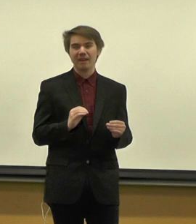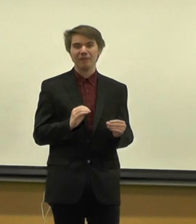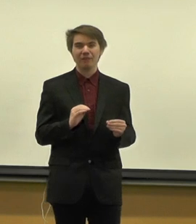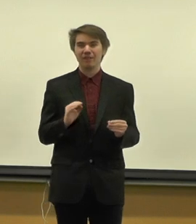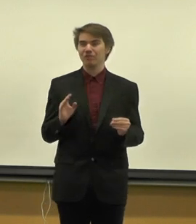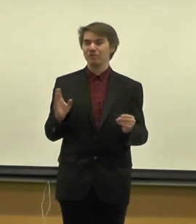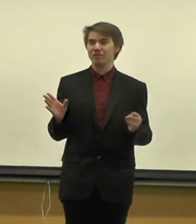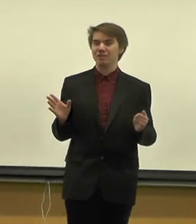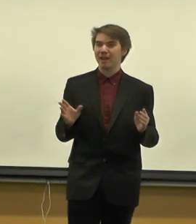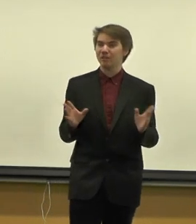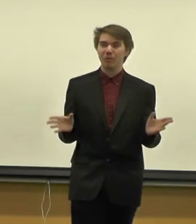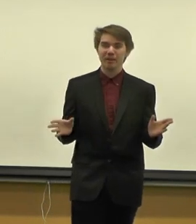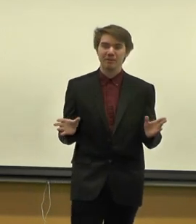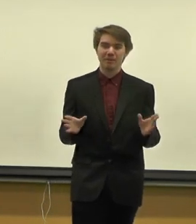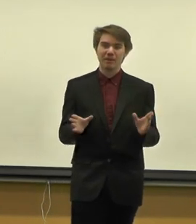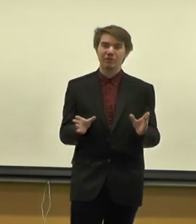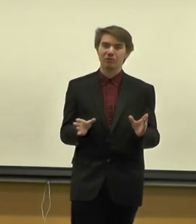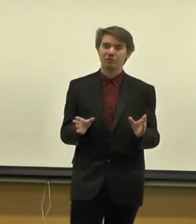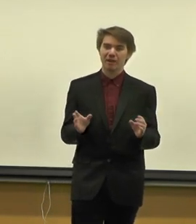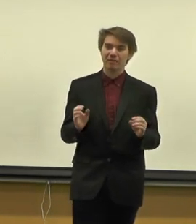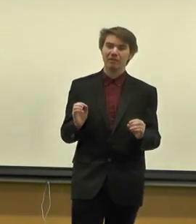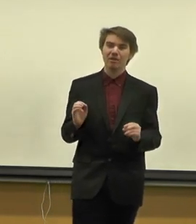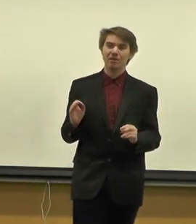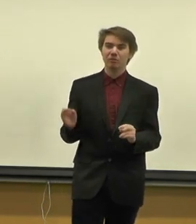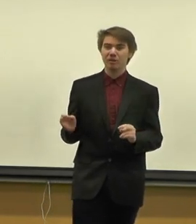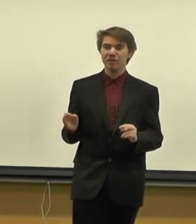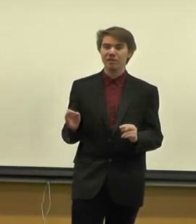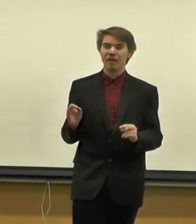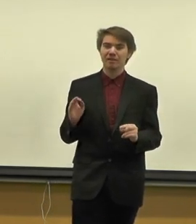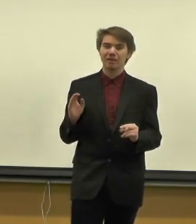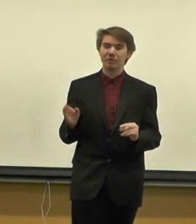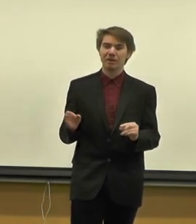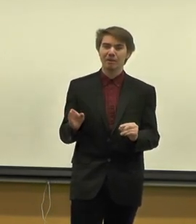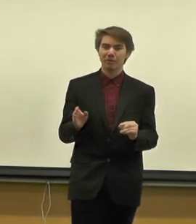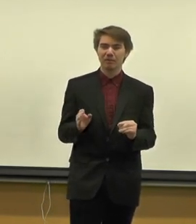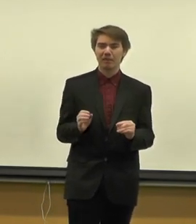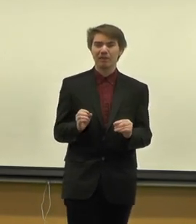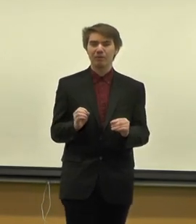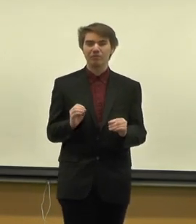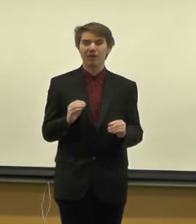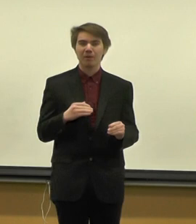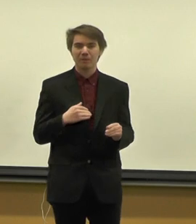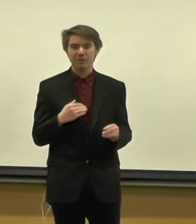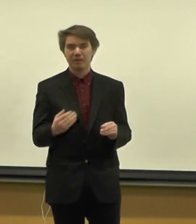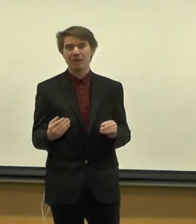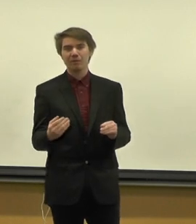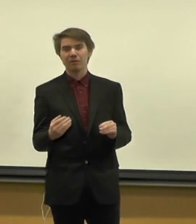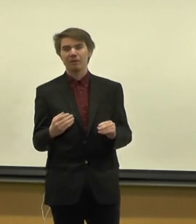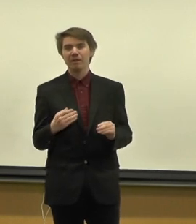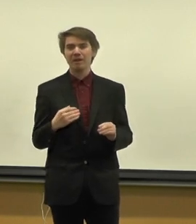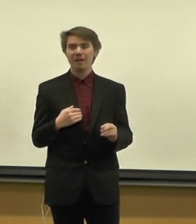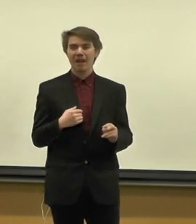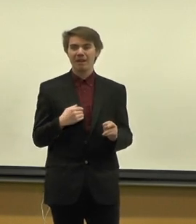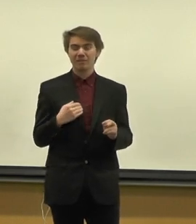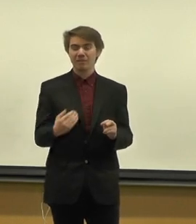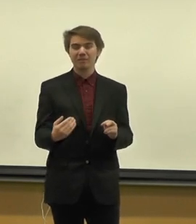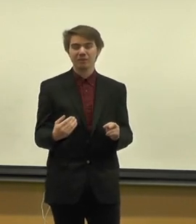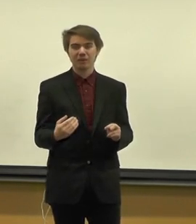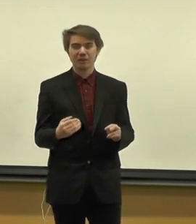deaf, and she had no way to communicate to her friends. So he thought that he would come up with the language to help communicate with her and speak to her.